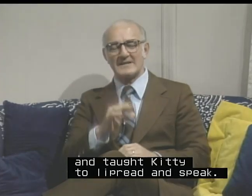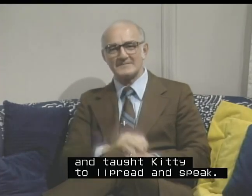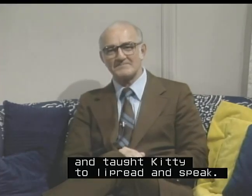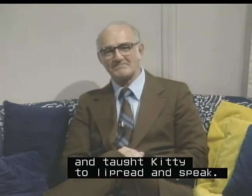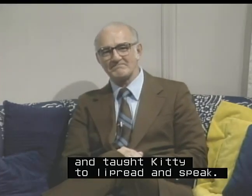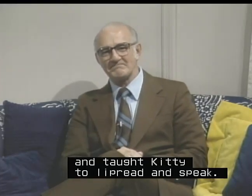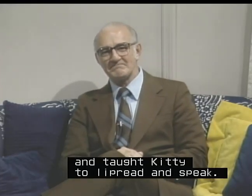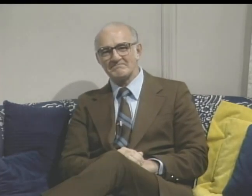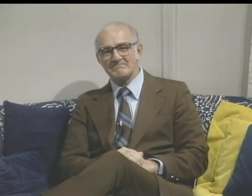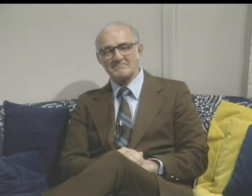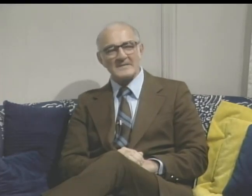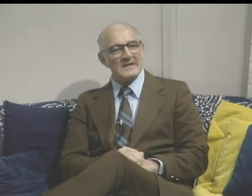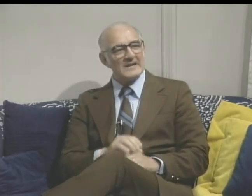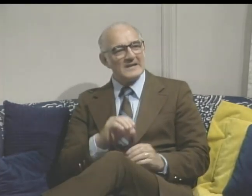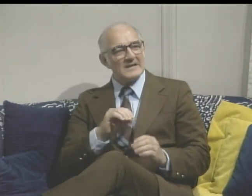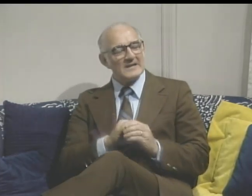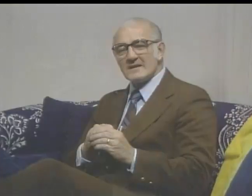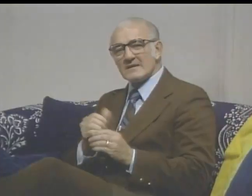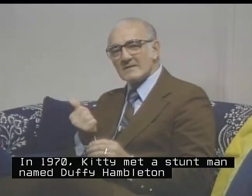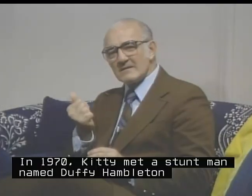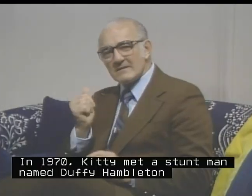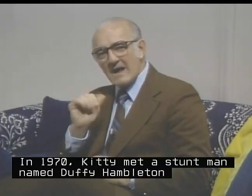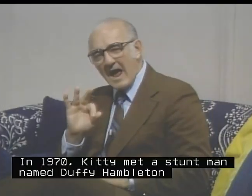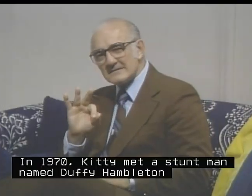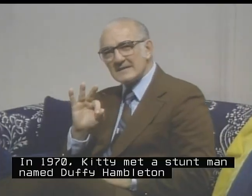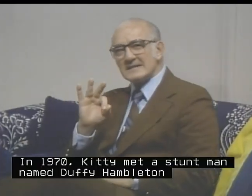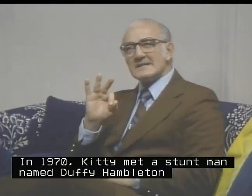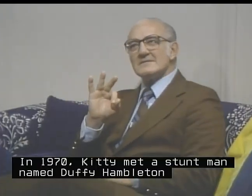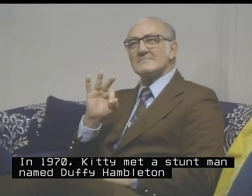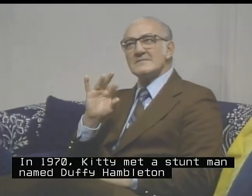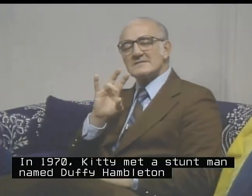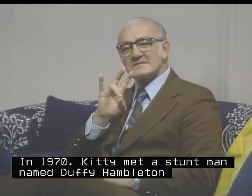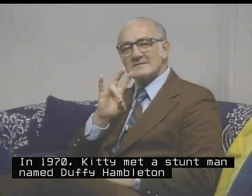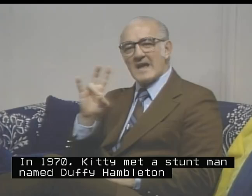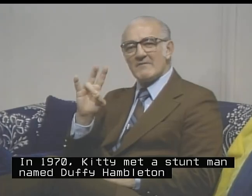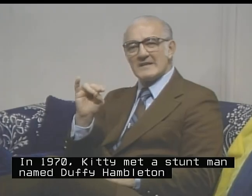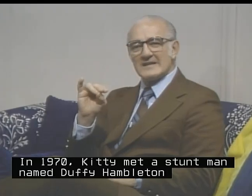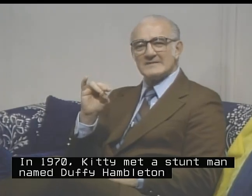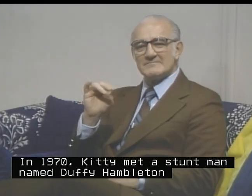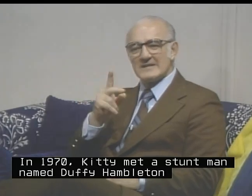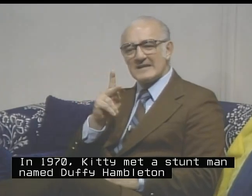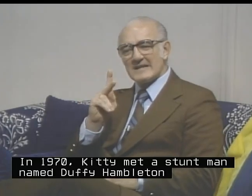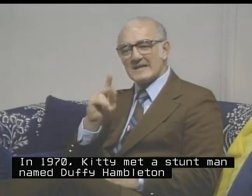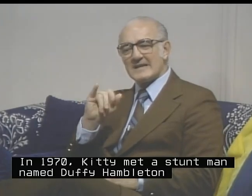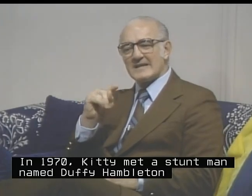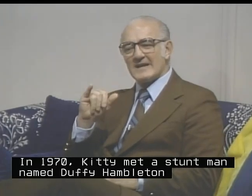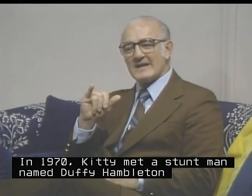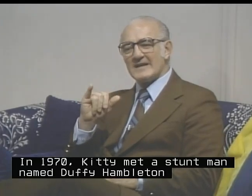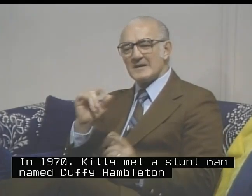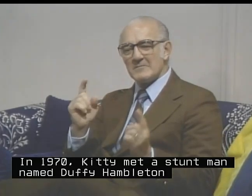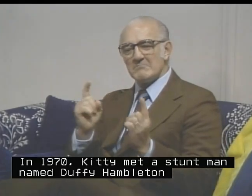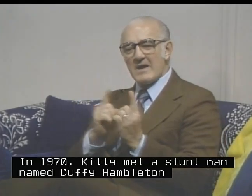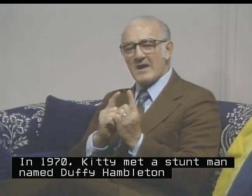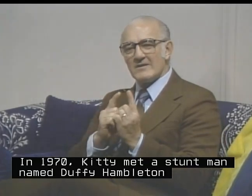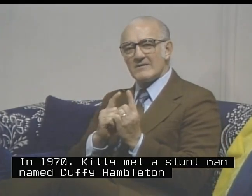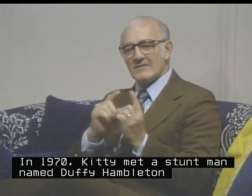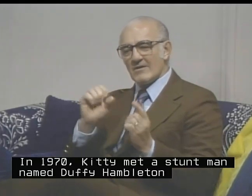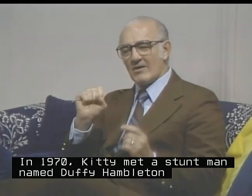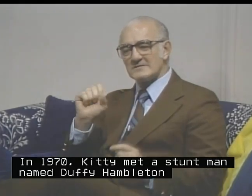In 1970, Kitty met a